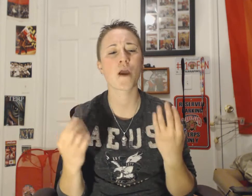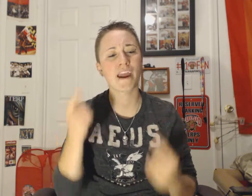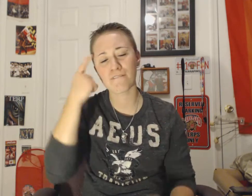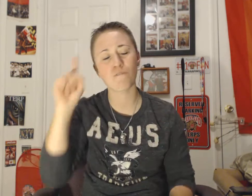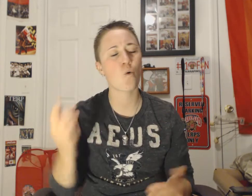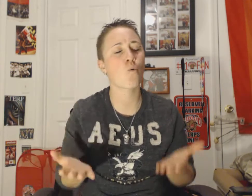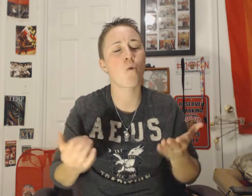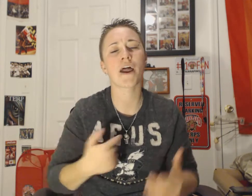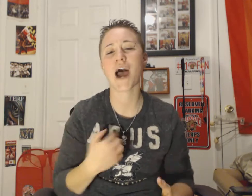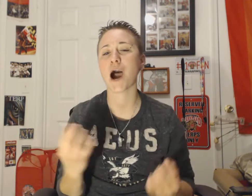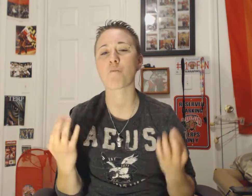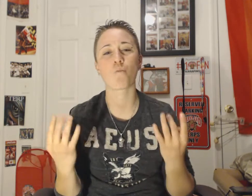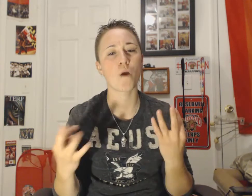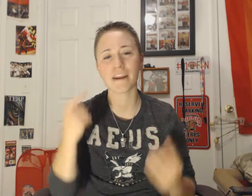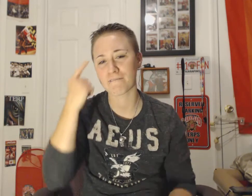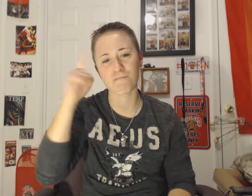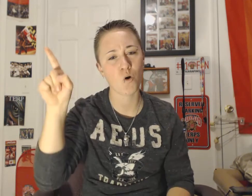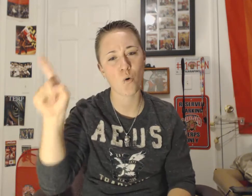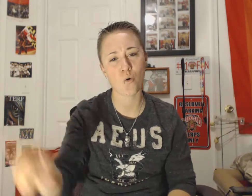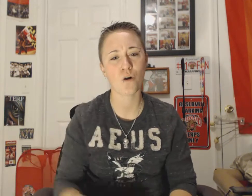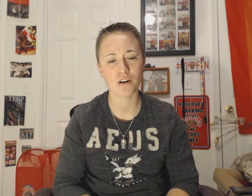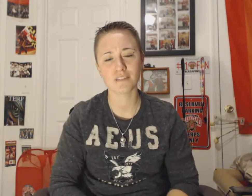wait for what I'm waiting for